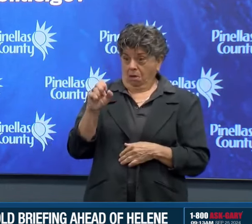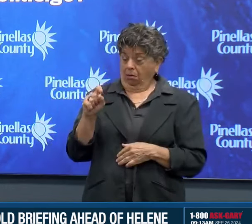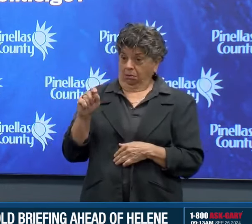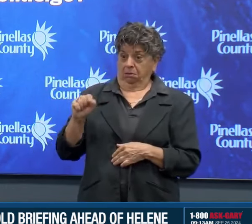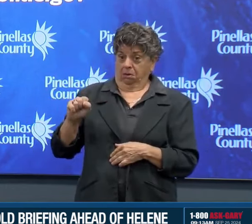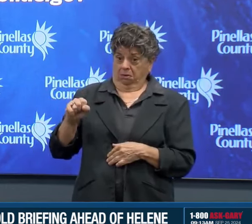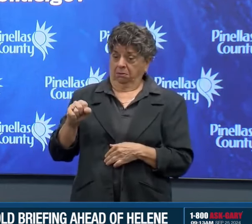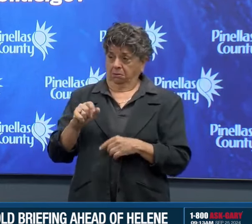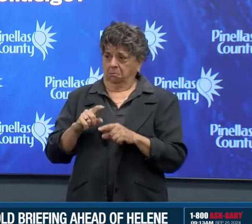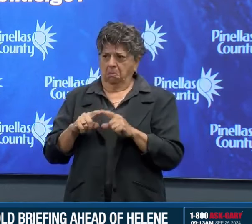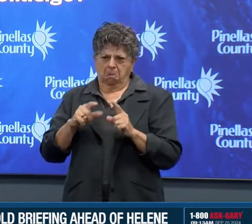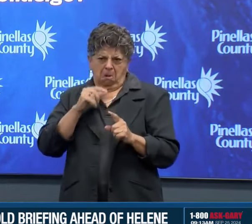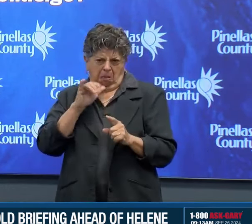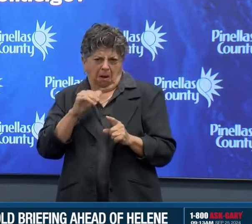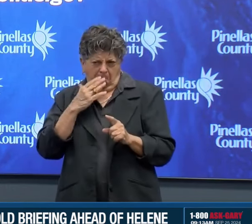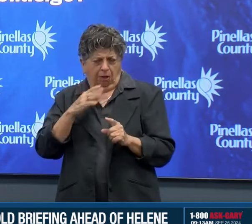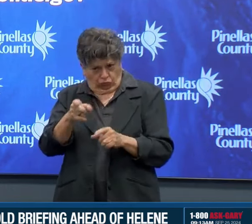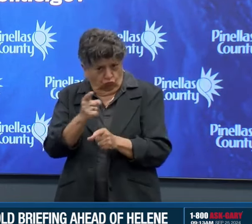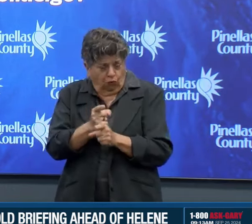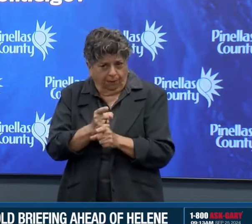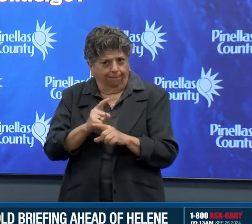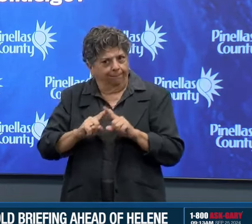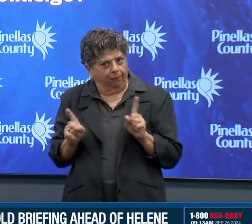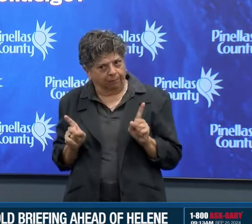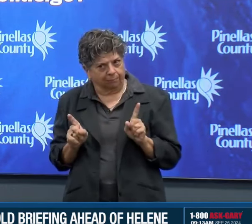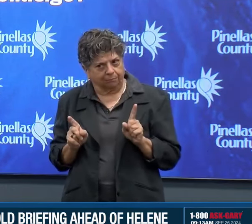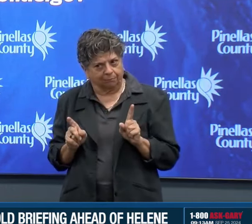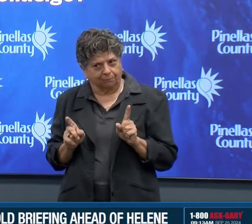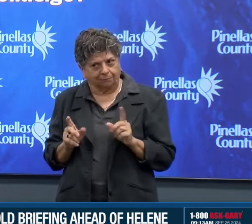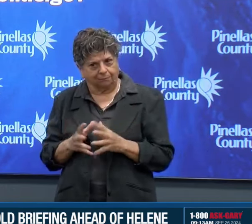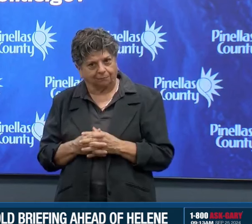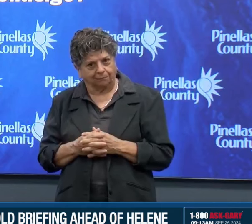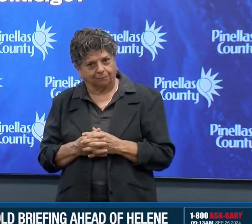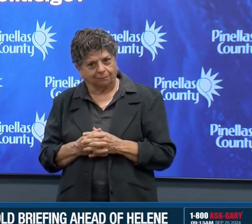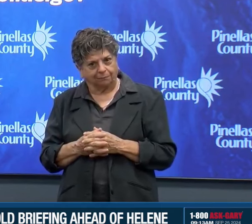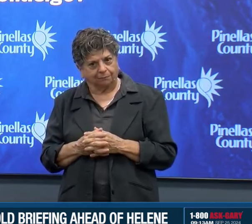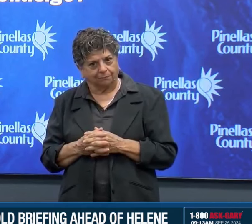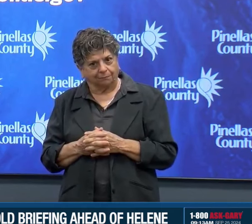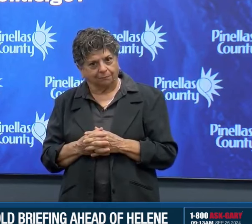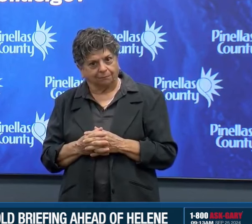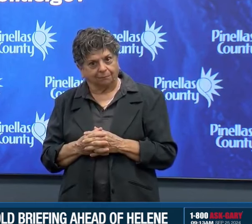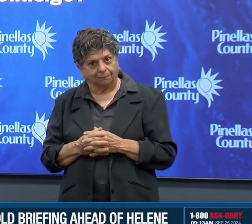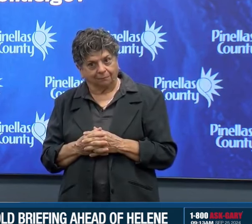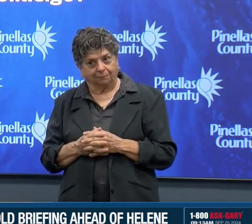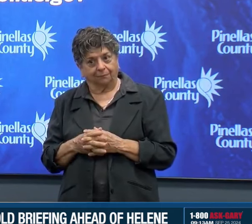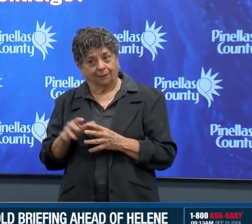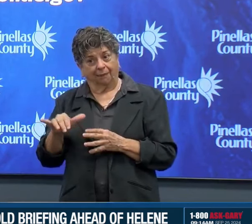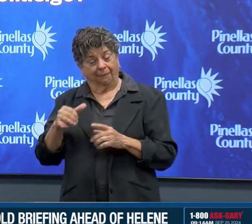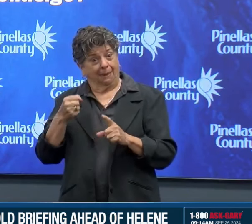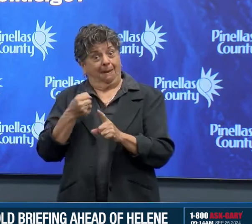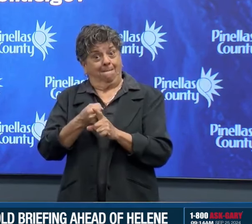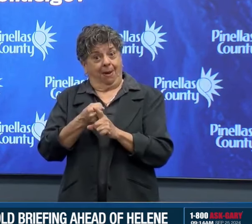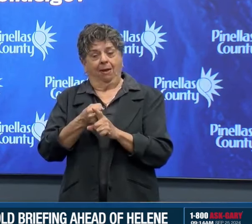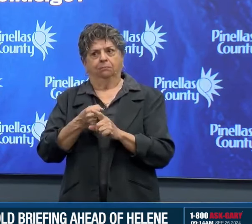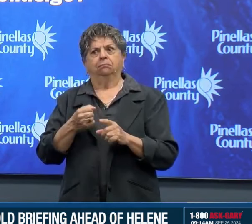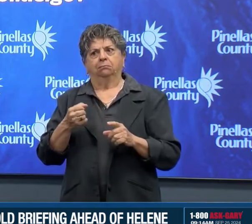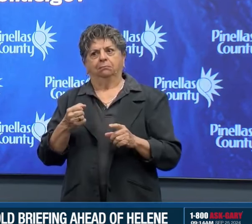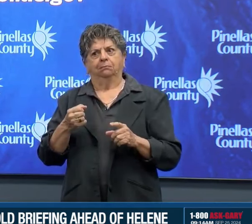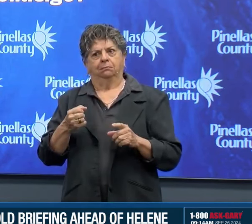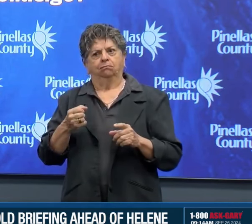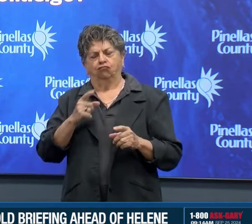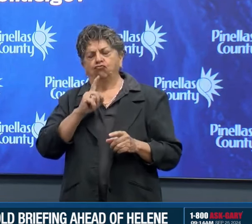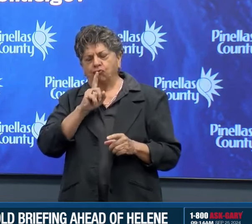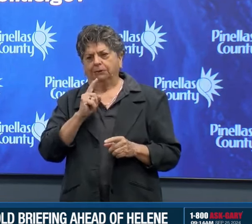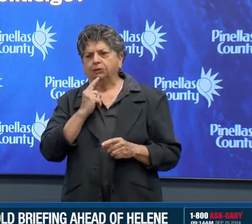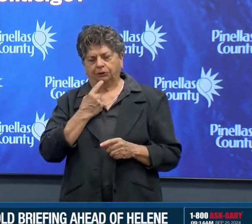The issue really is the storm surge and the impacts could be real. I don't want to downplay that because that'll cause people